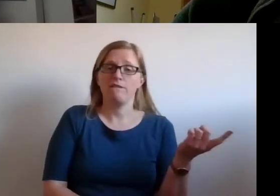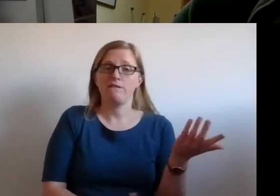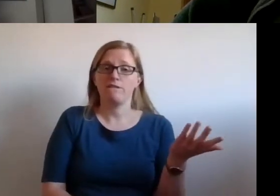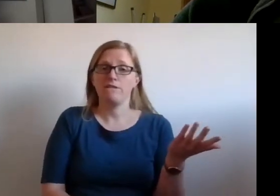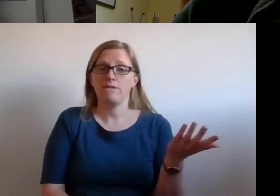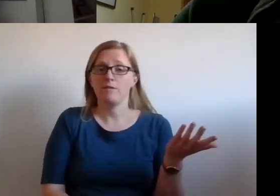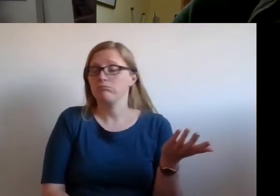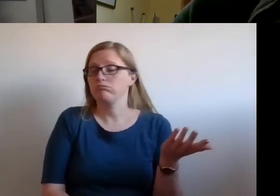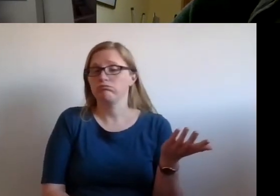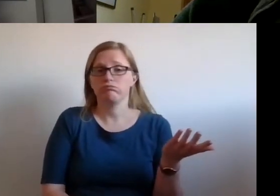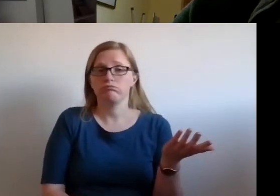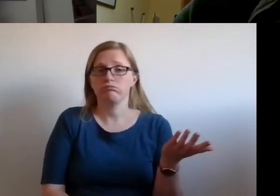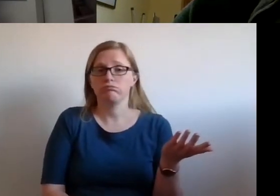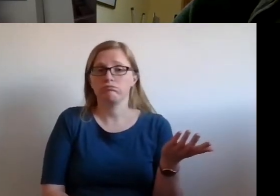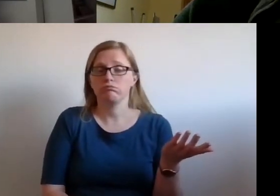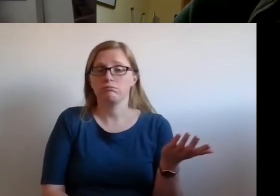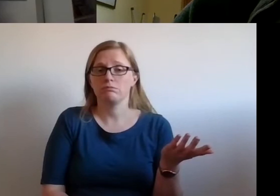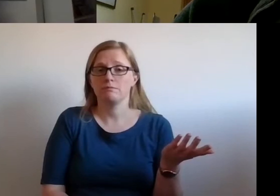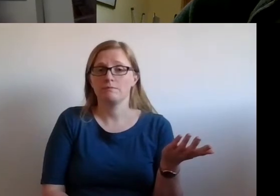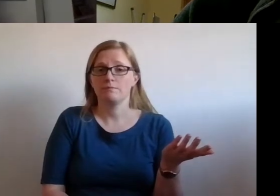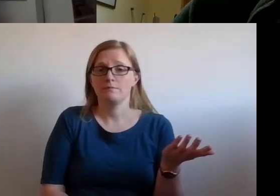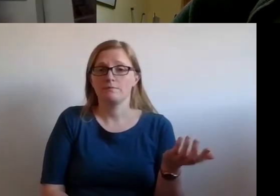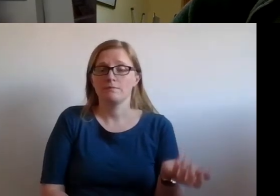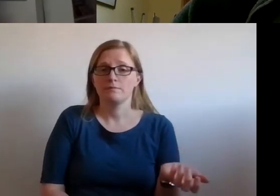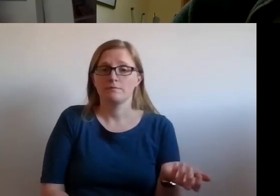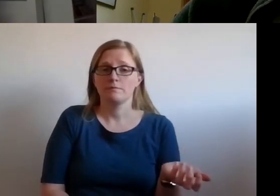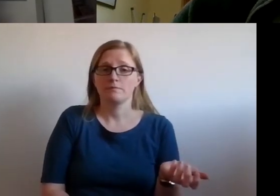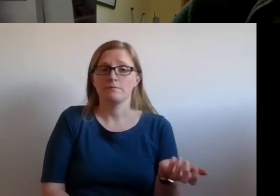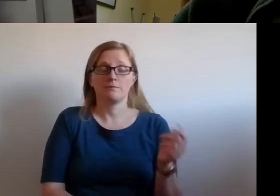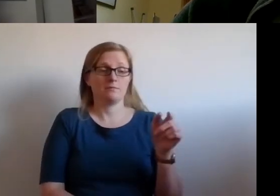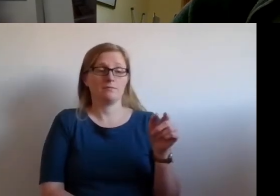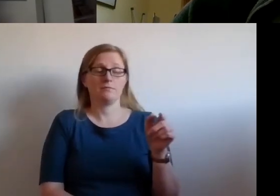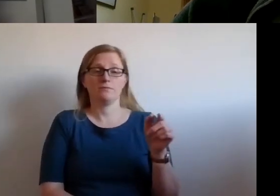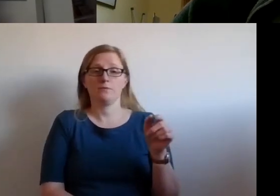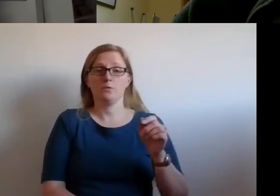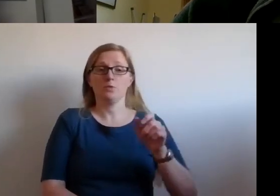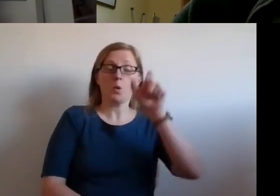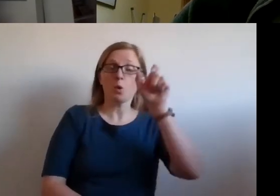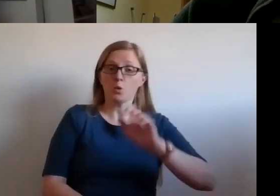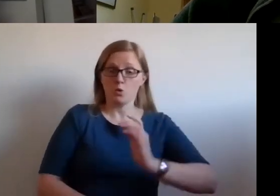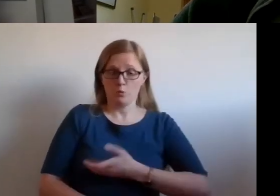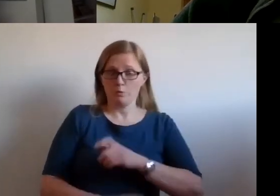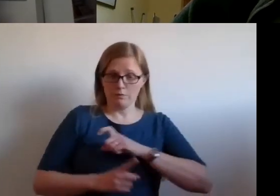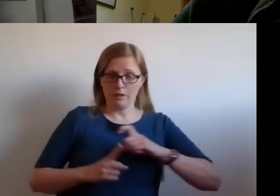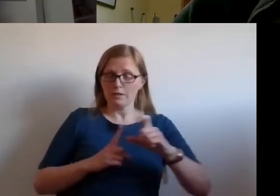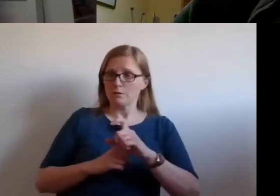was very much a learning for for us in the human rights community, because it was, it was without